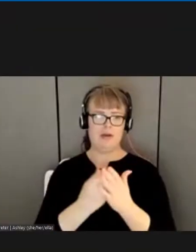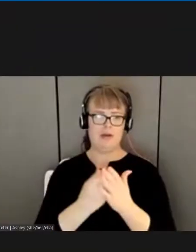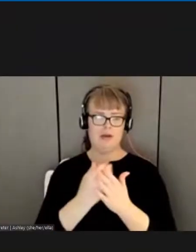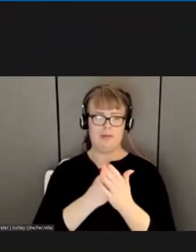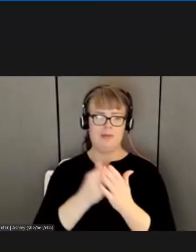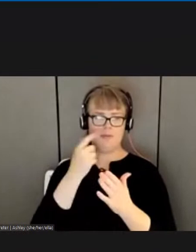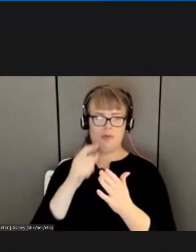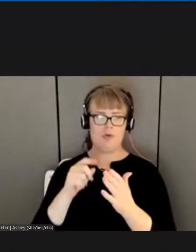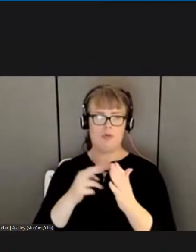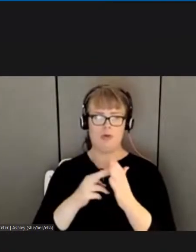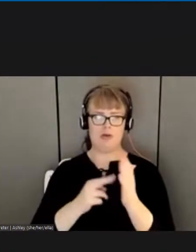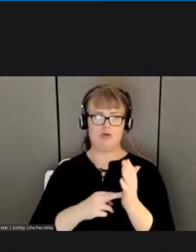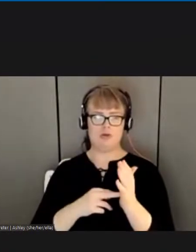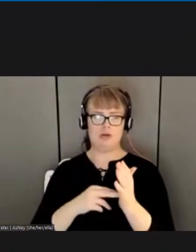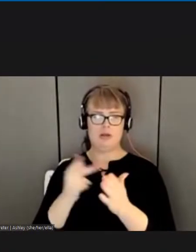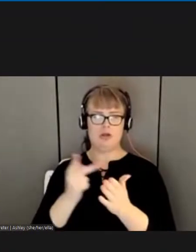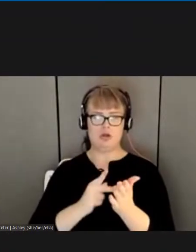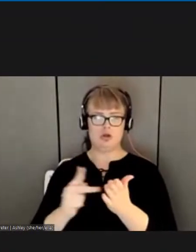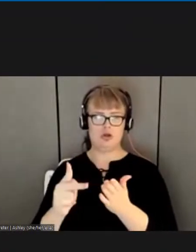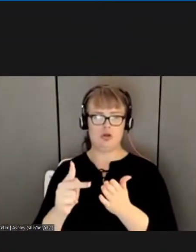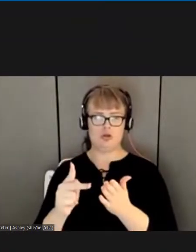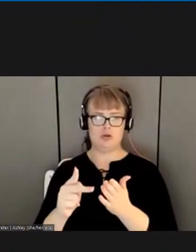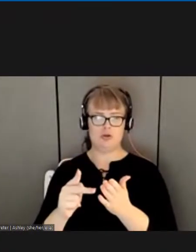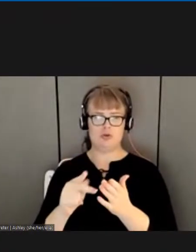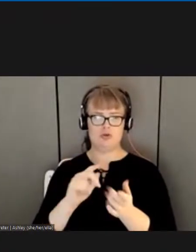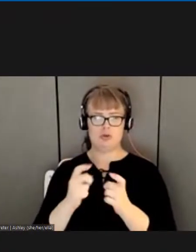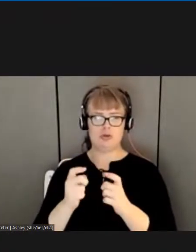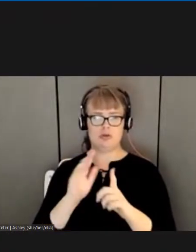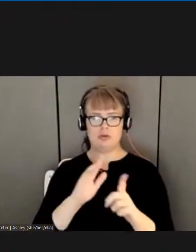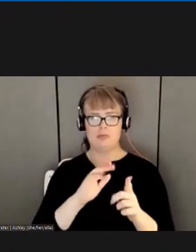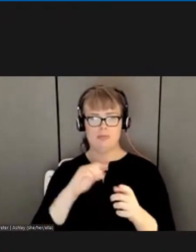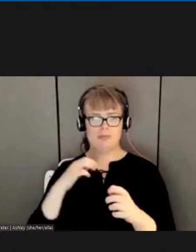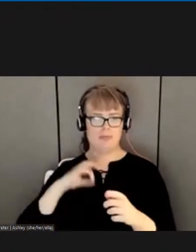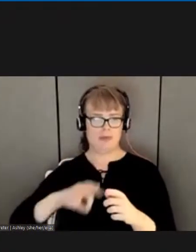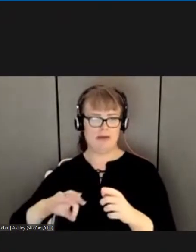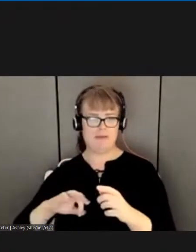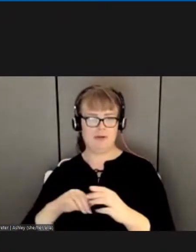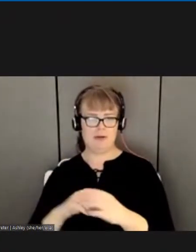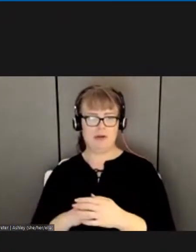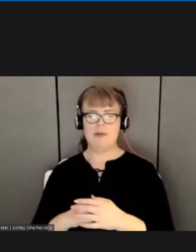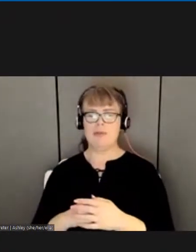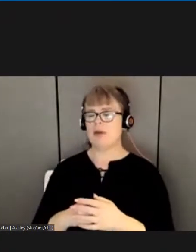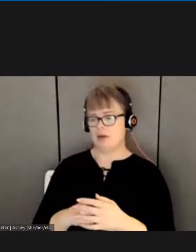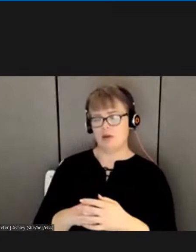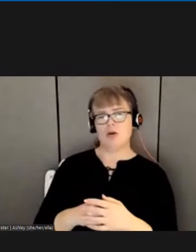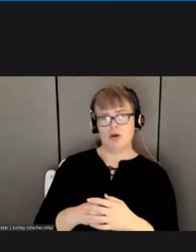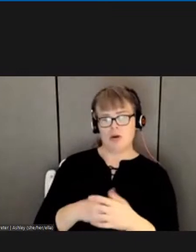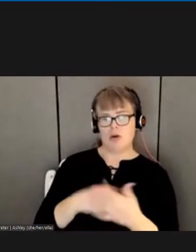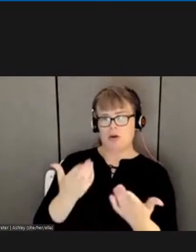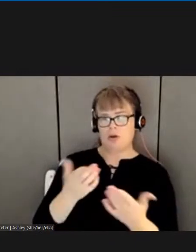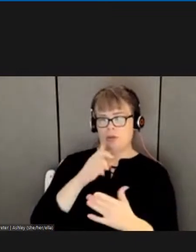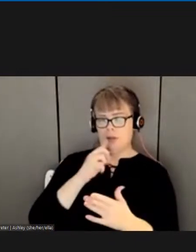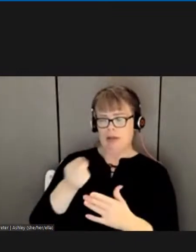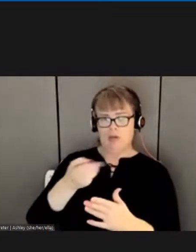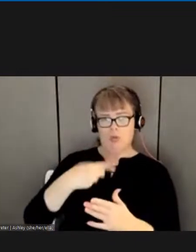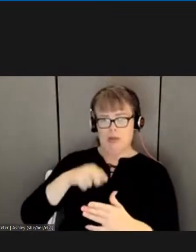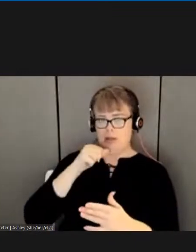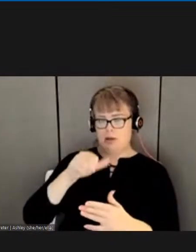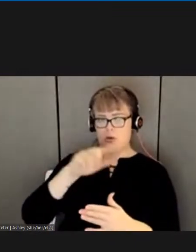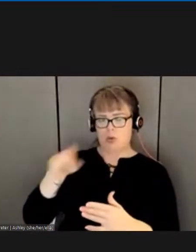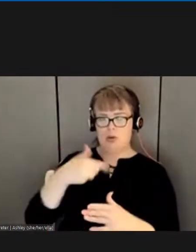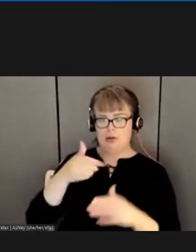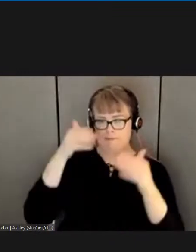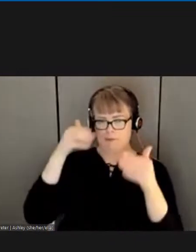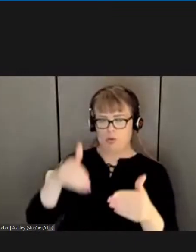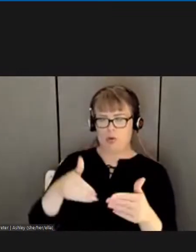to negotiate either one of those because we're trying to get better wages for all clerks, not a specific one. As far